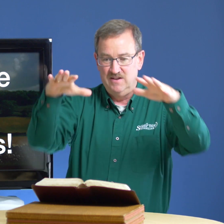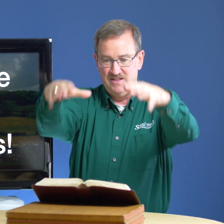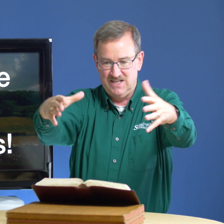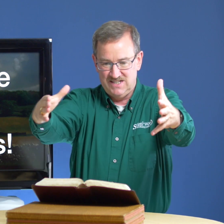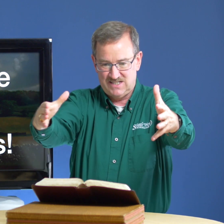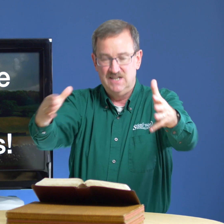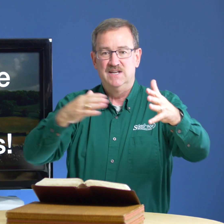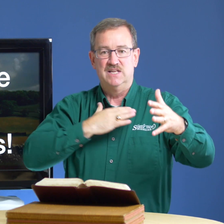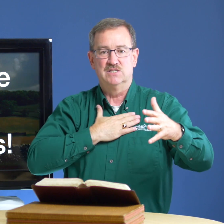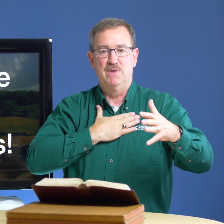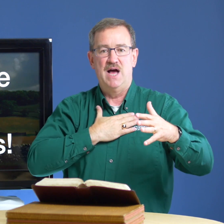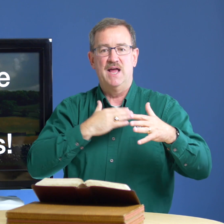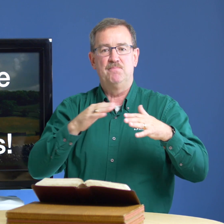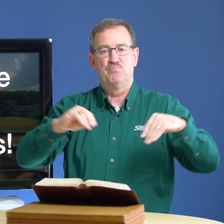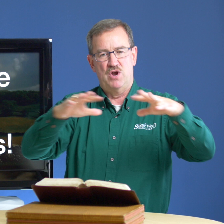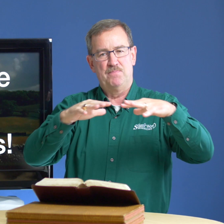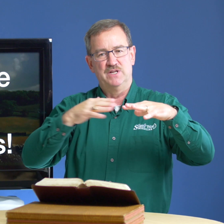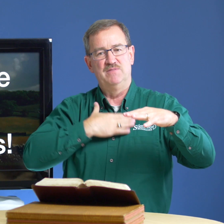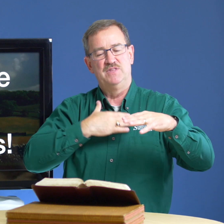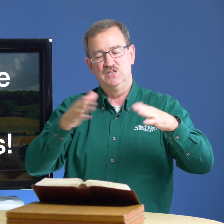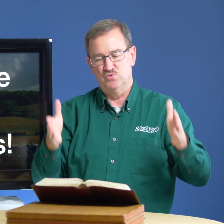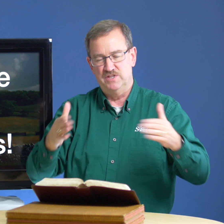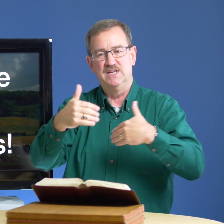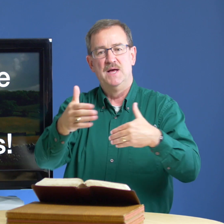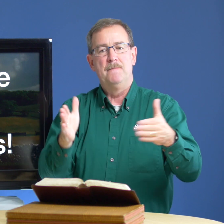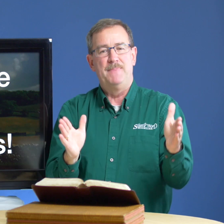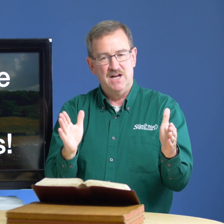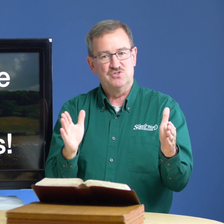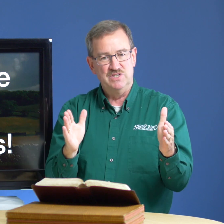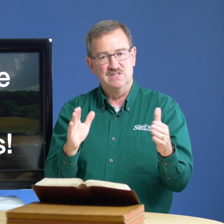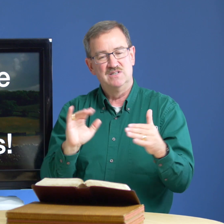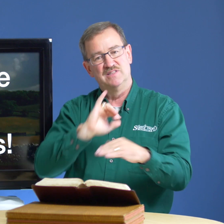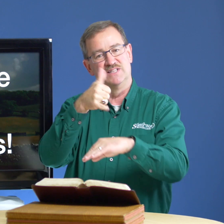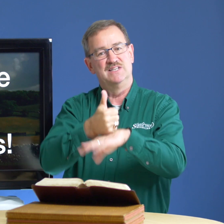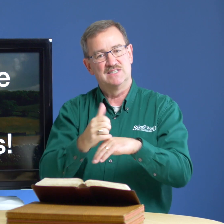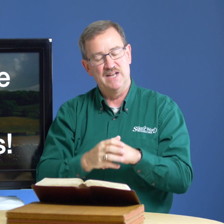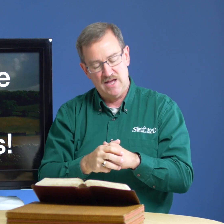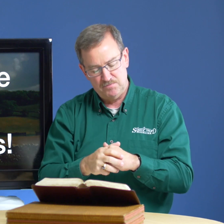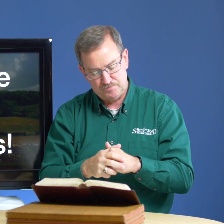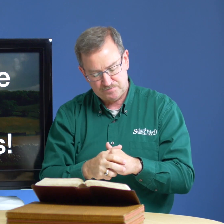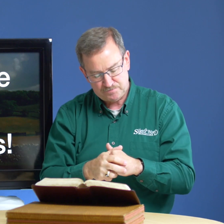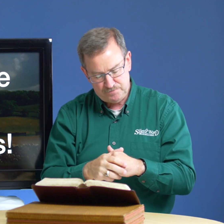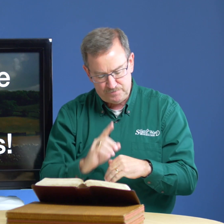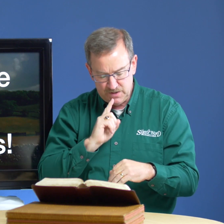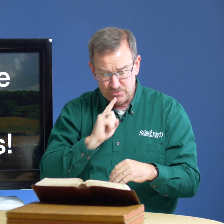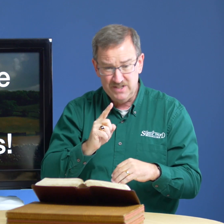this is my property these were the boundaries that they set up really